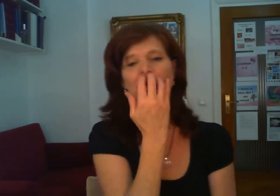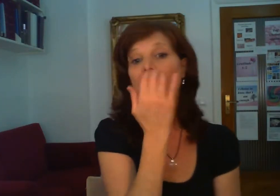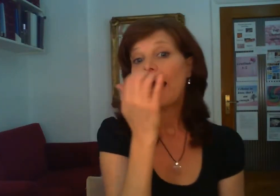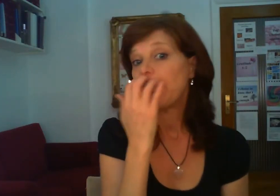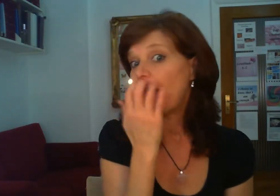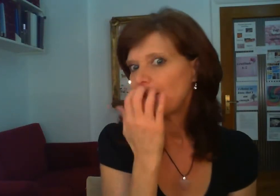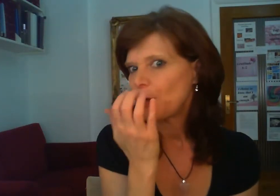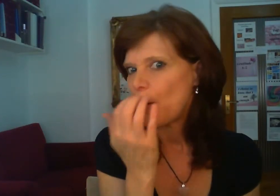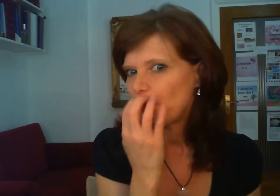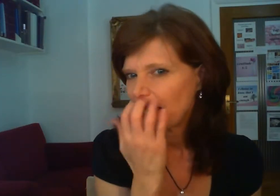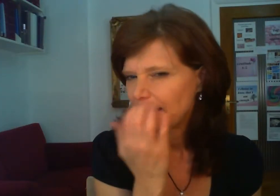and i'm complicated